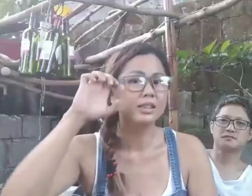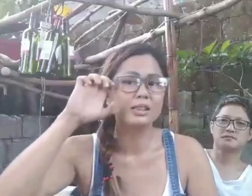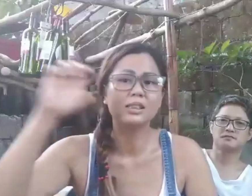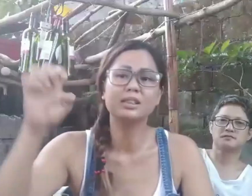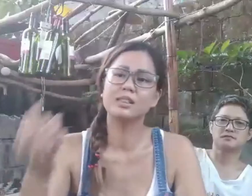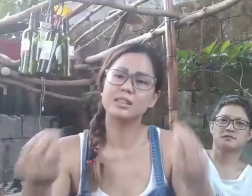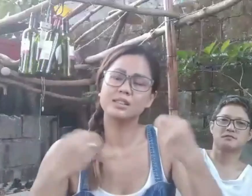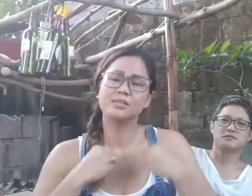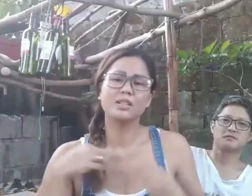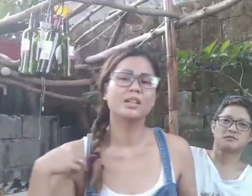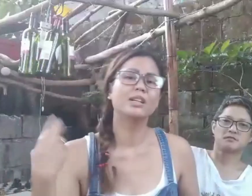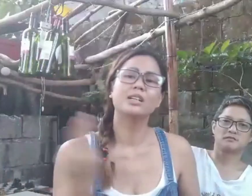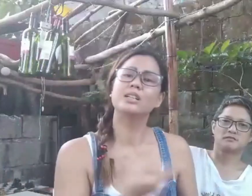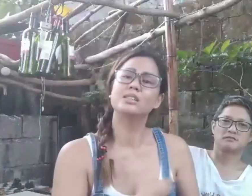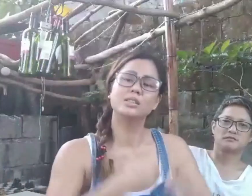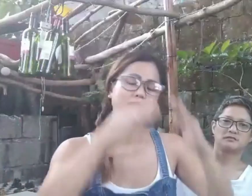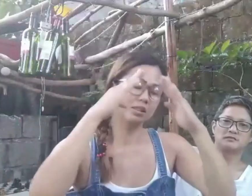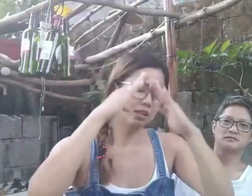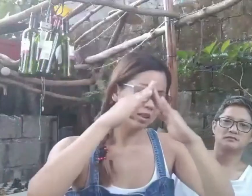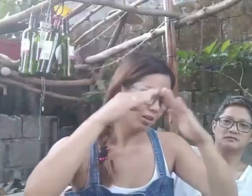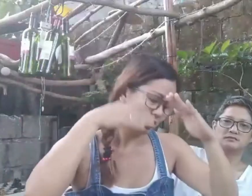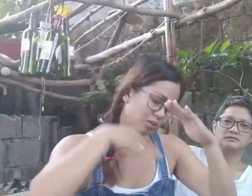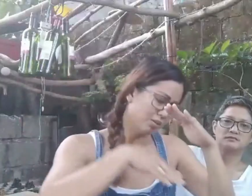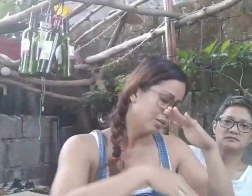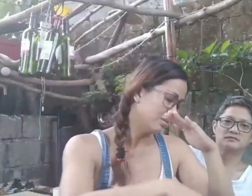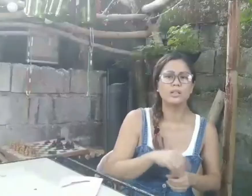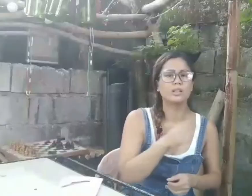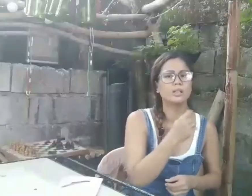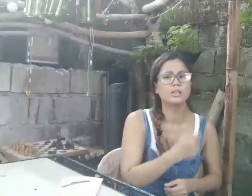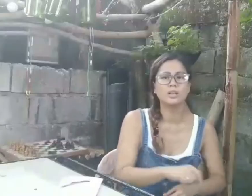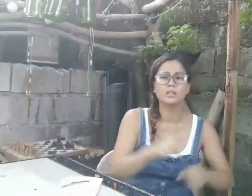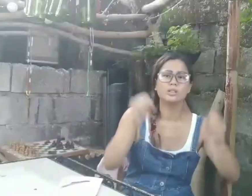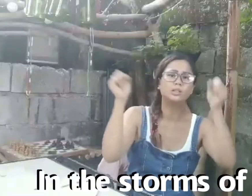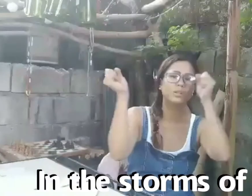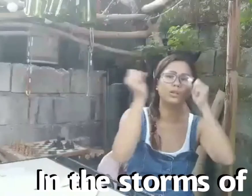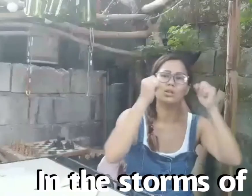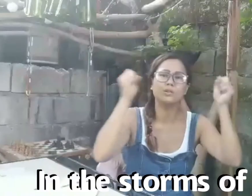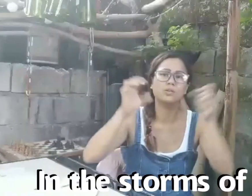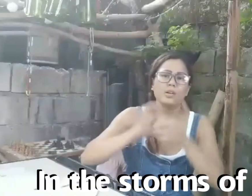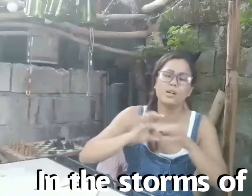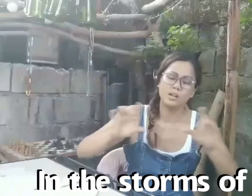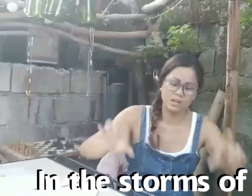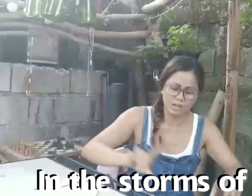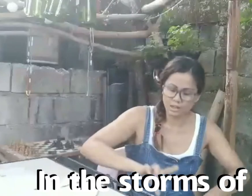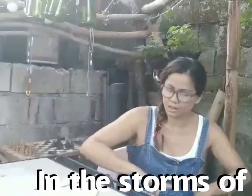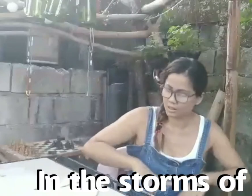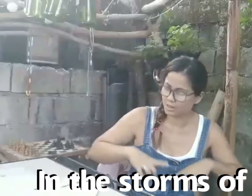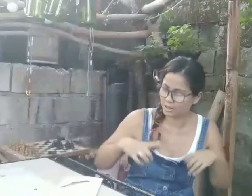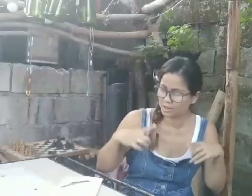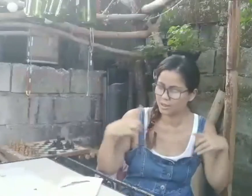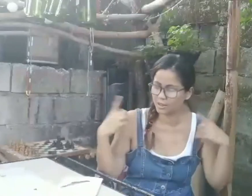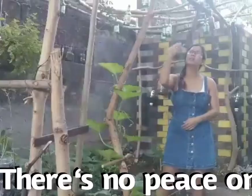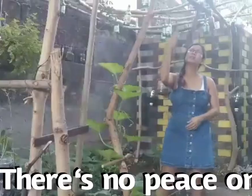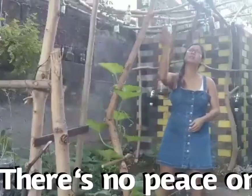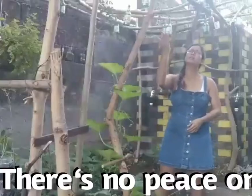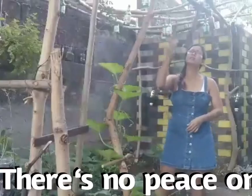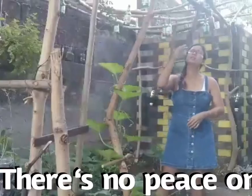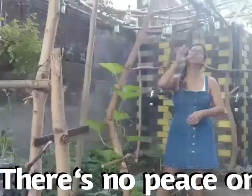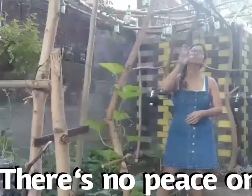He gives us shelter in the storms of life When there's